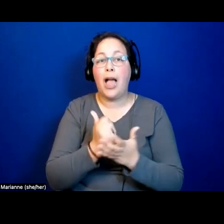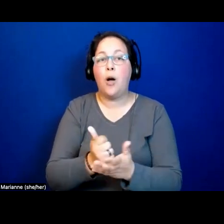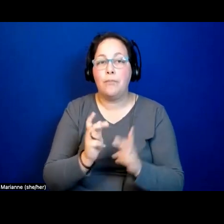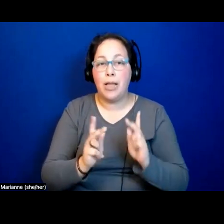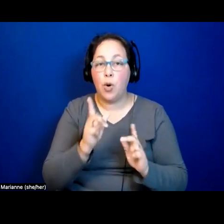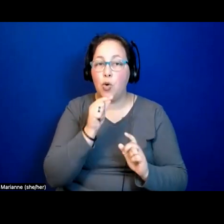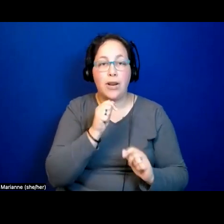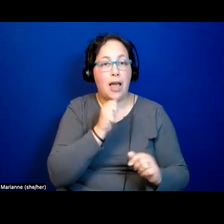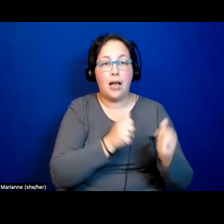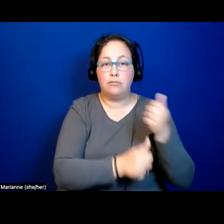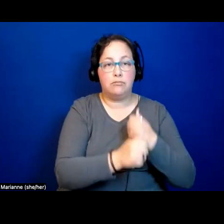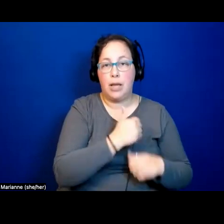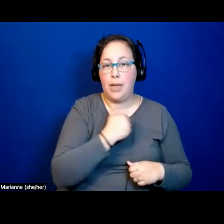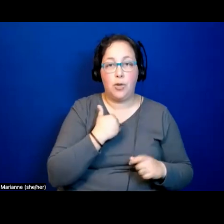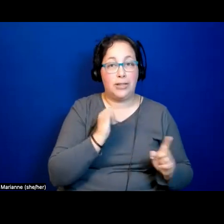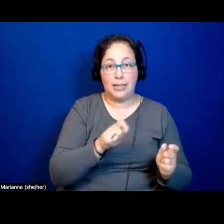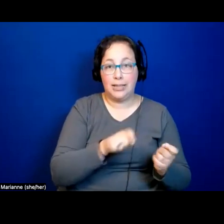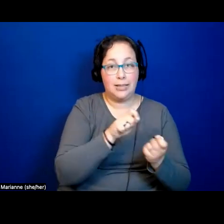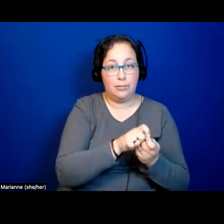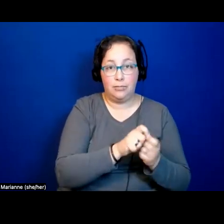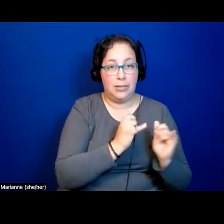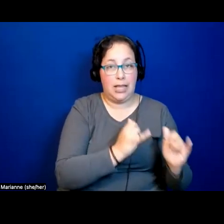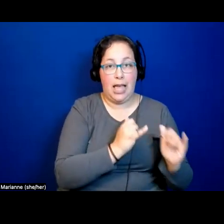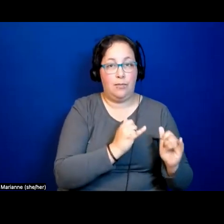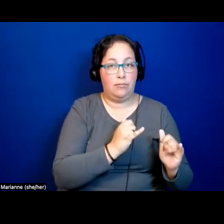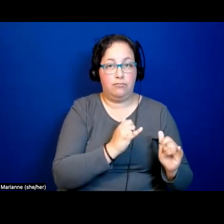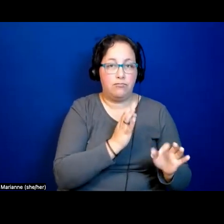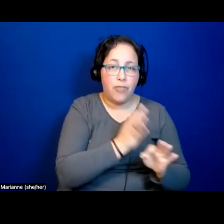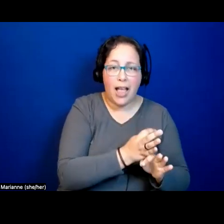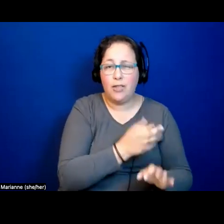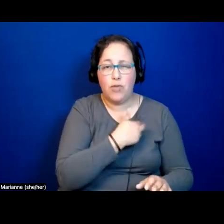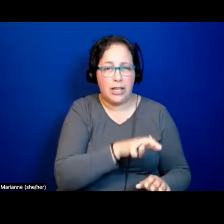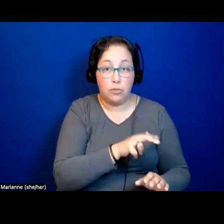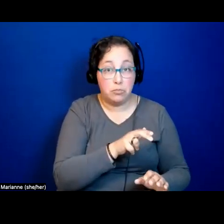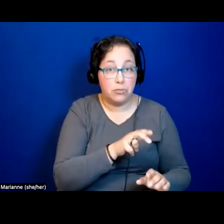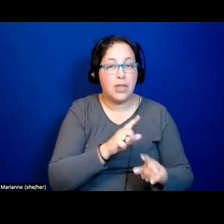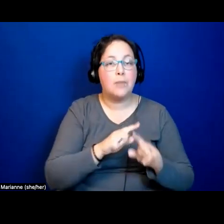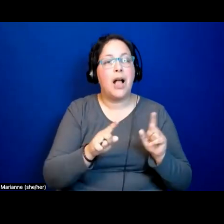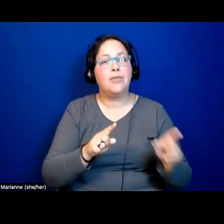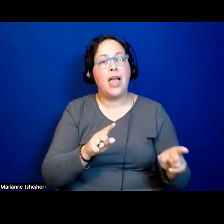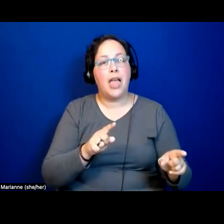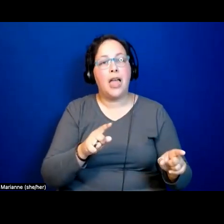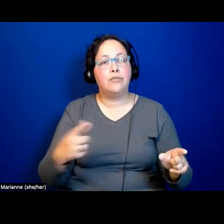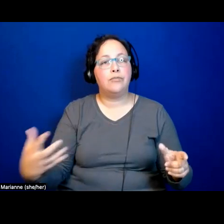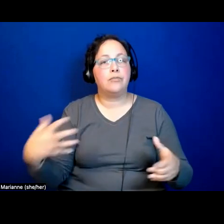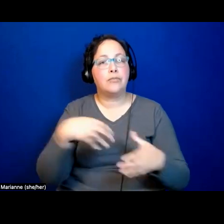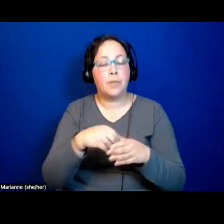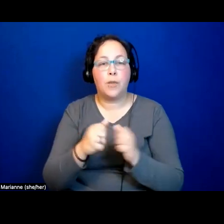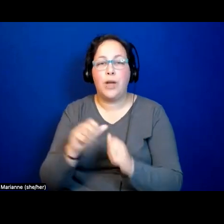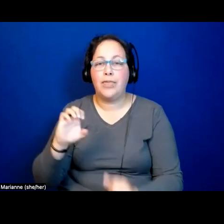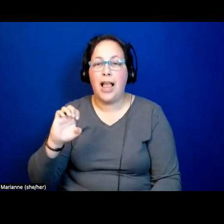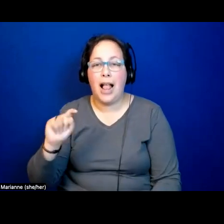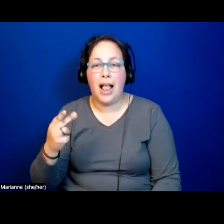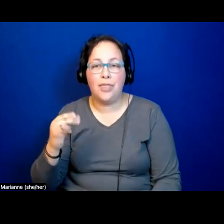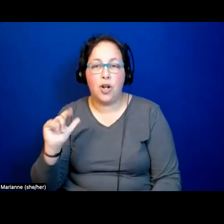not members of that faith community, but who participate in the sphere of the ethical commitments